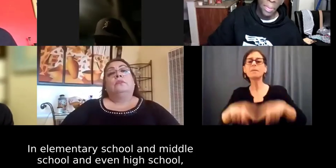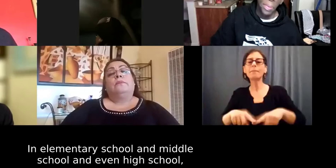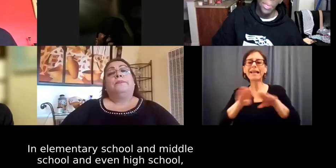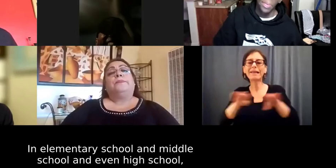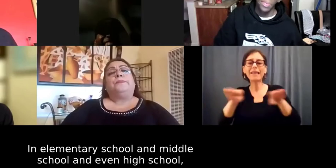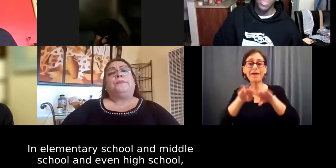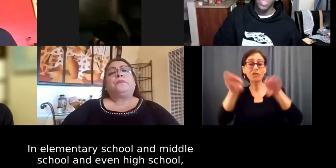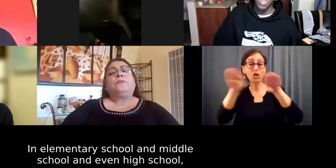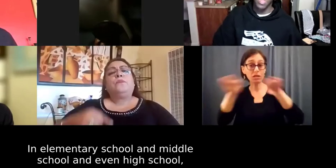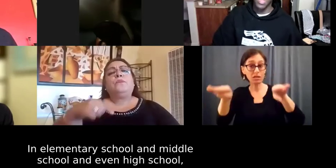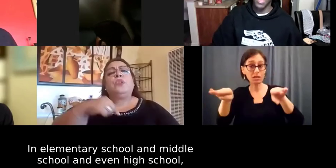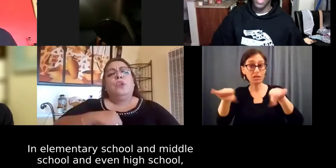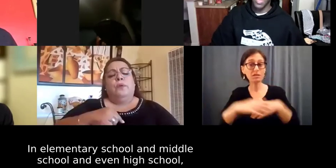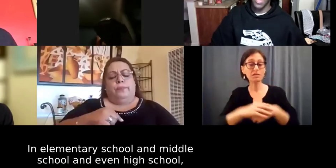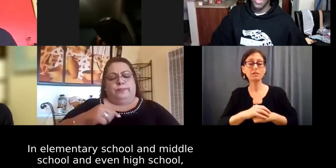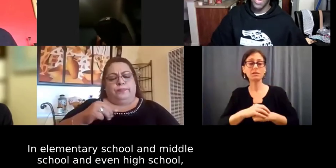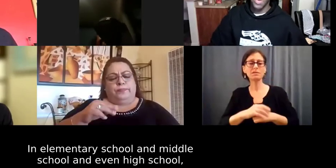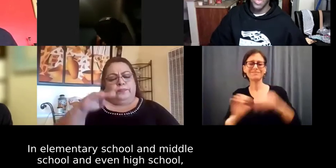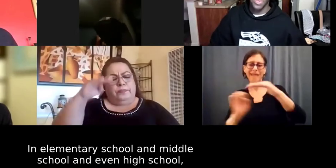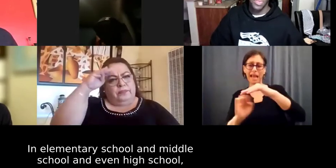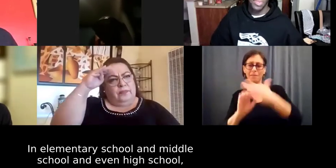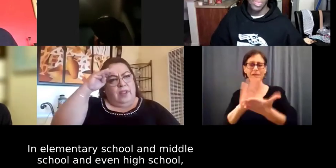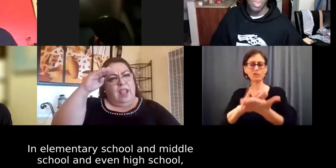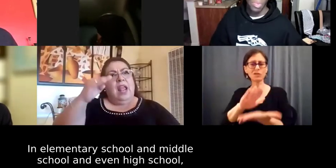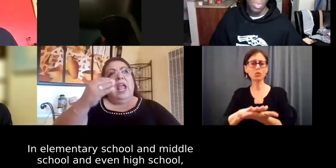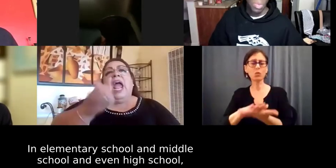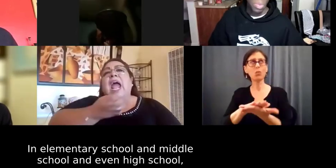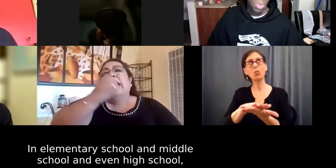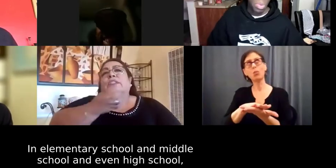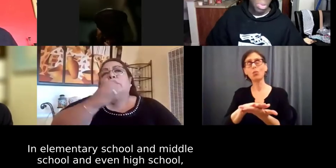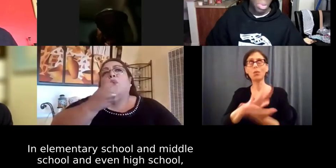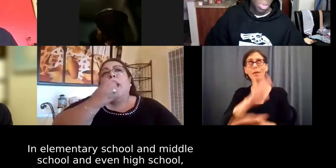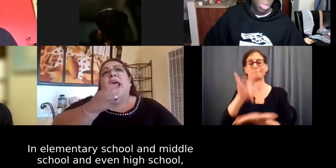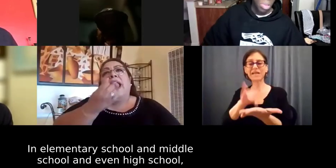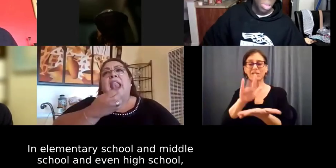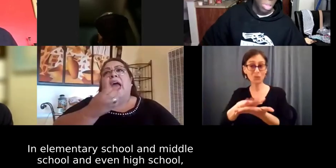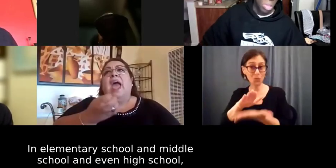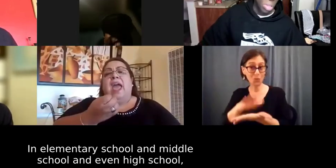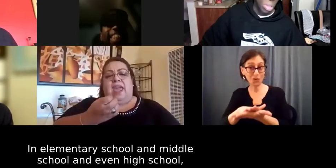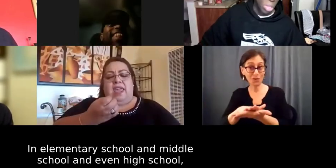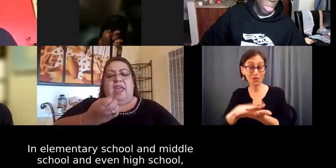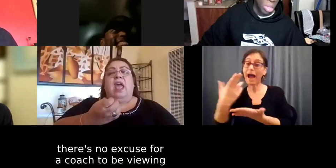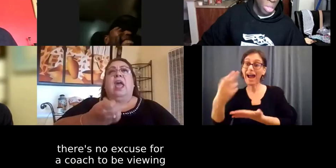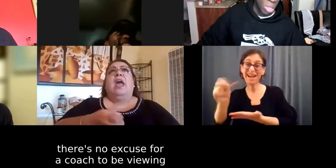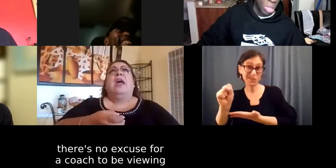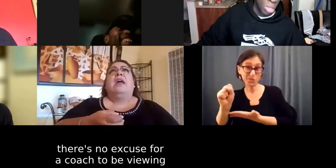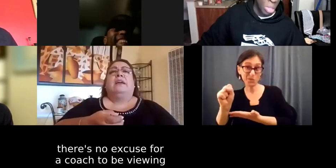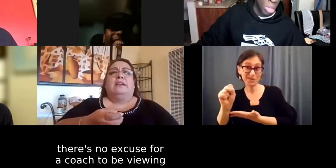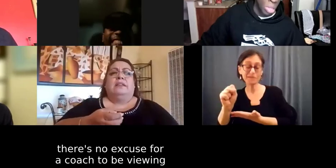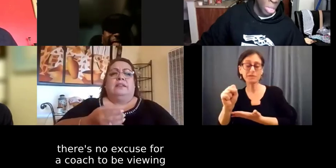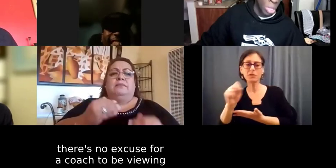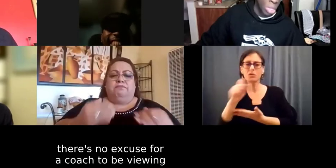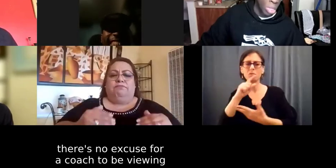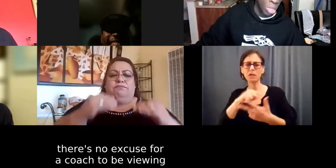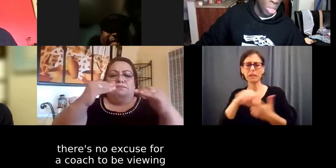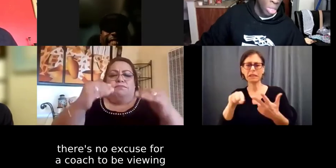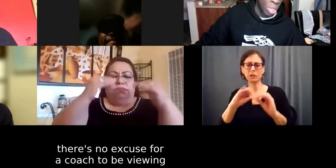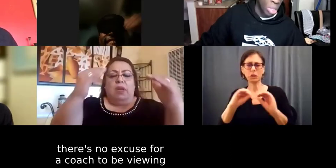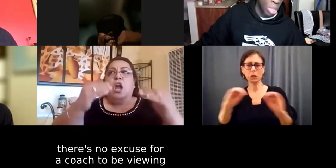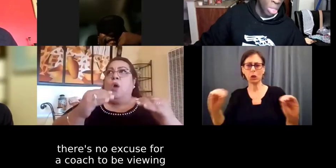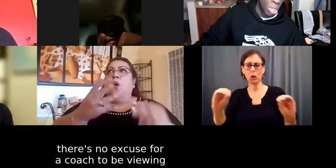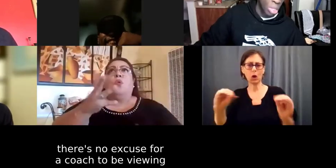I think that in, you know, elementary school and, and middle school, and even high school, there's really no excuse